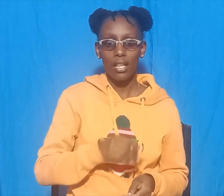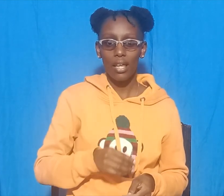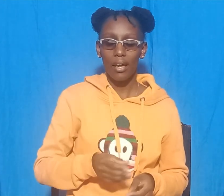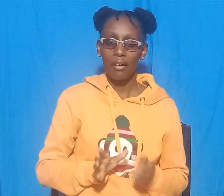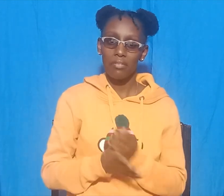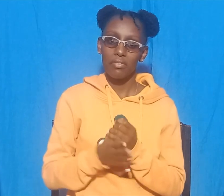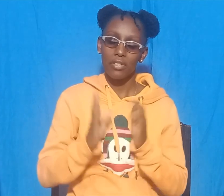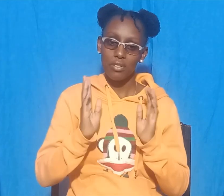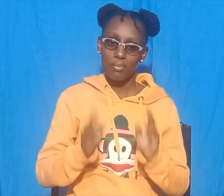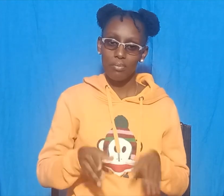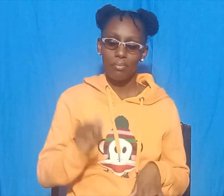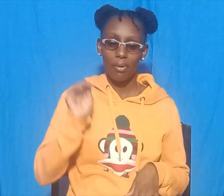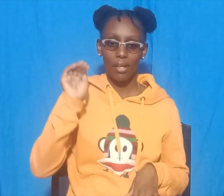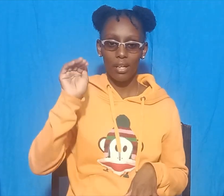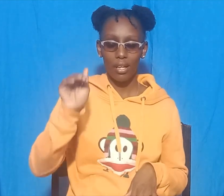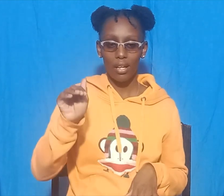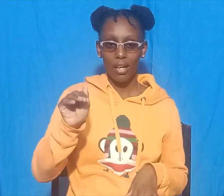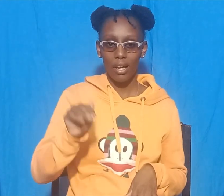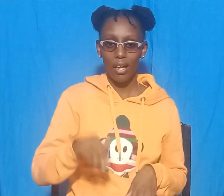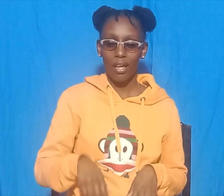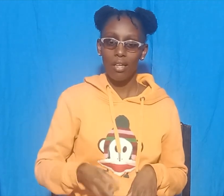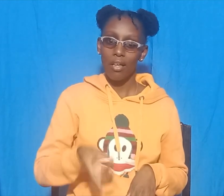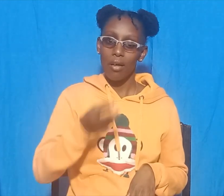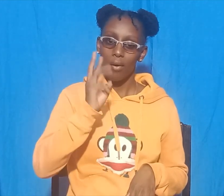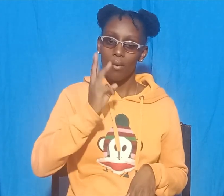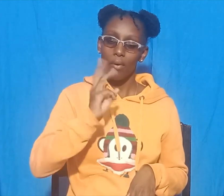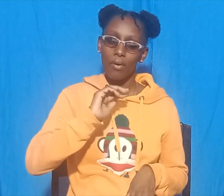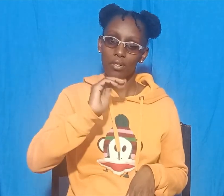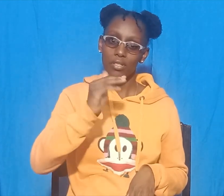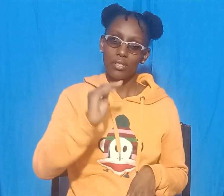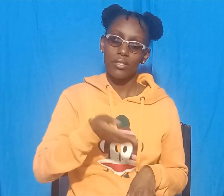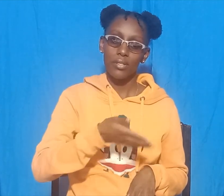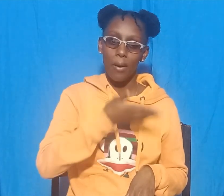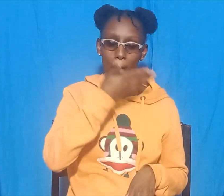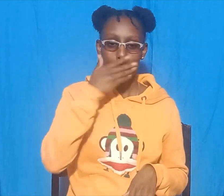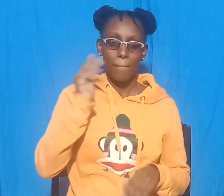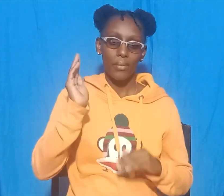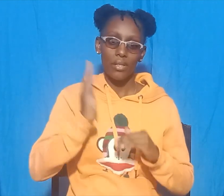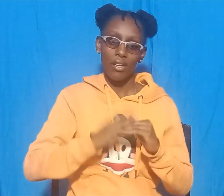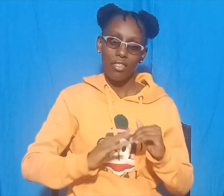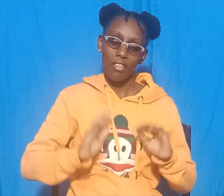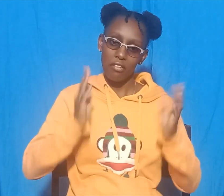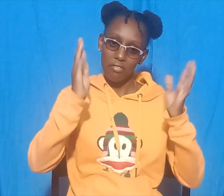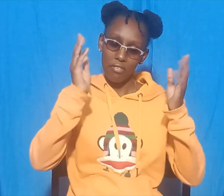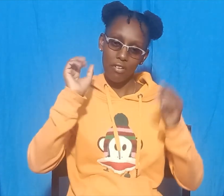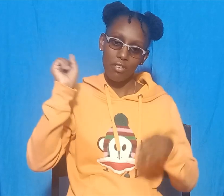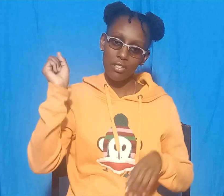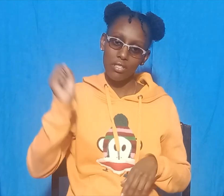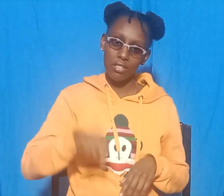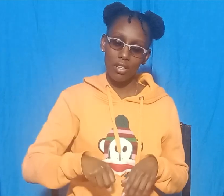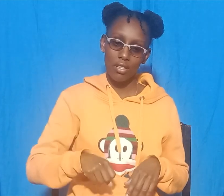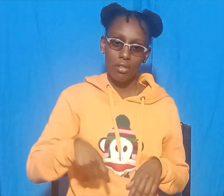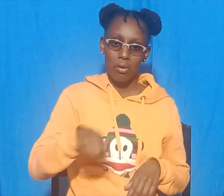the ocean better than your forest? Yes, it is. How far must we go?